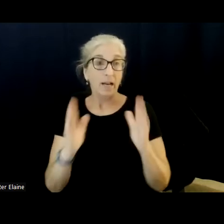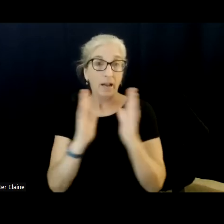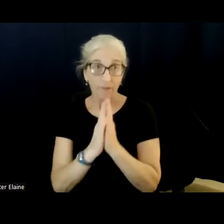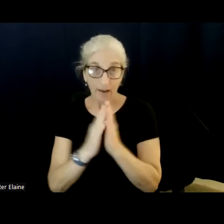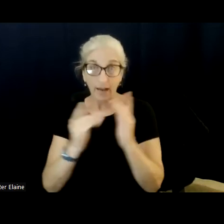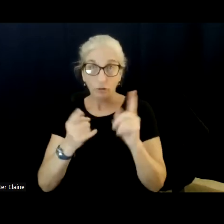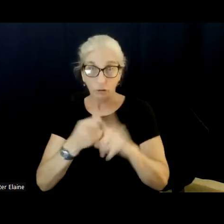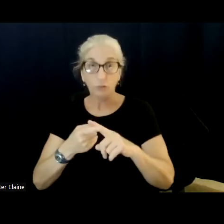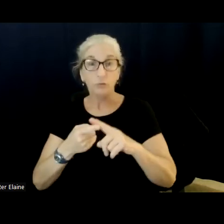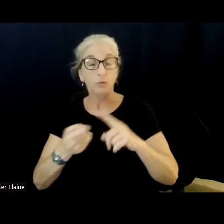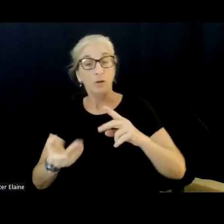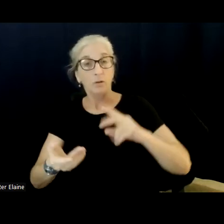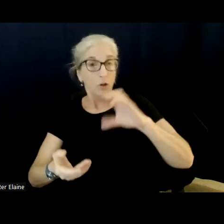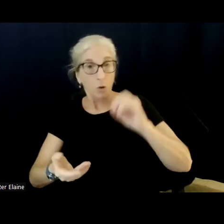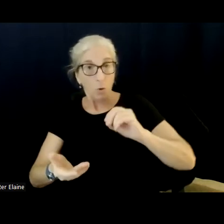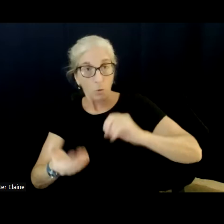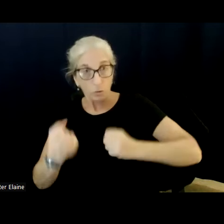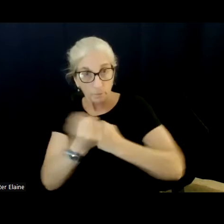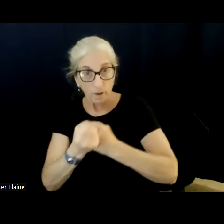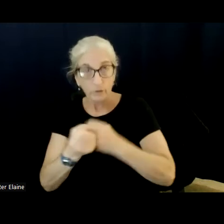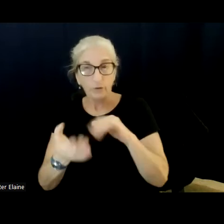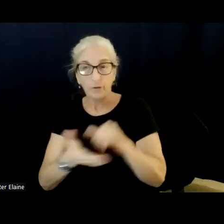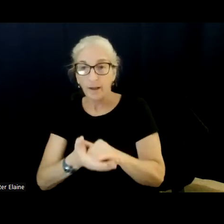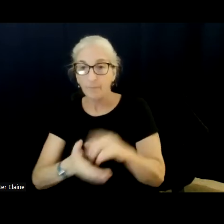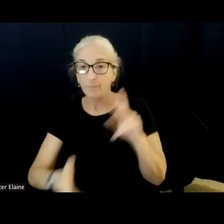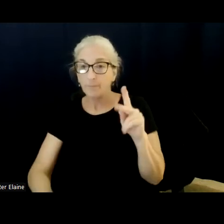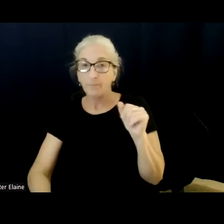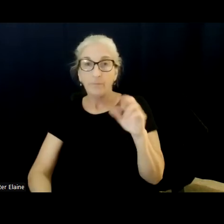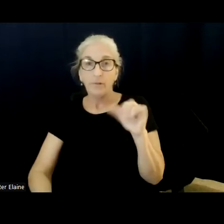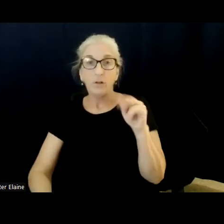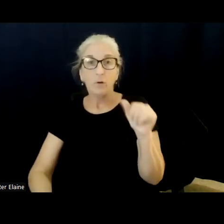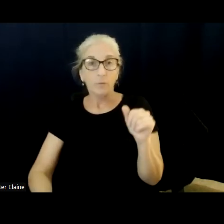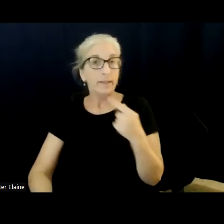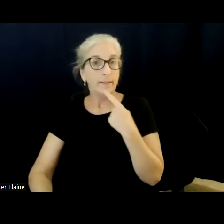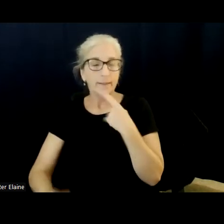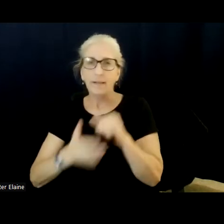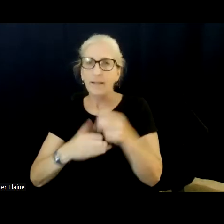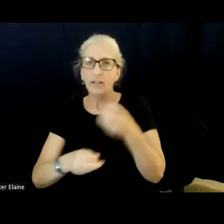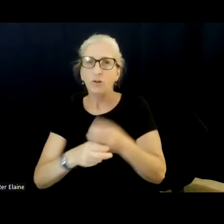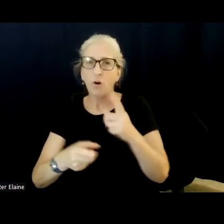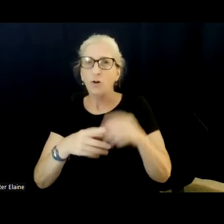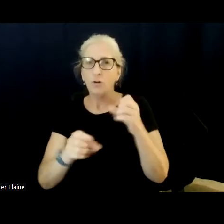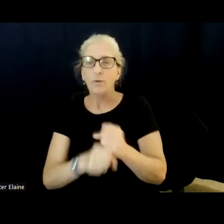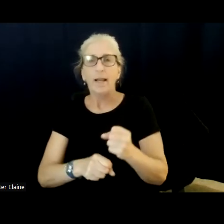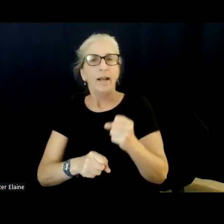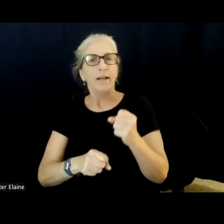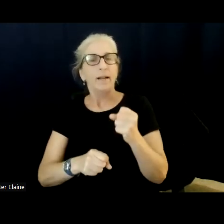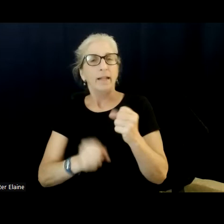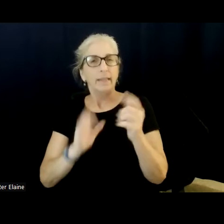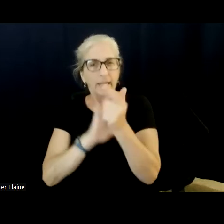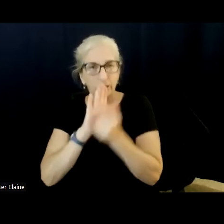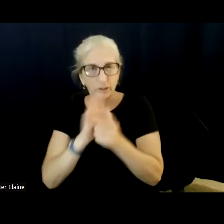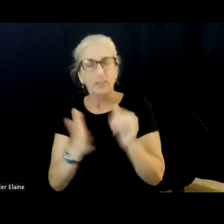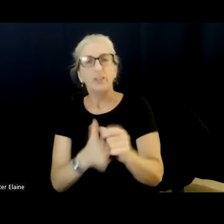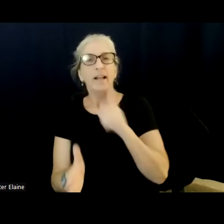Karina had mentioned about how sometimes difficult it is to get standalone legislation. I wish the U.S. Congress worked like the